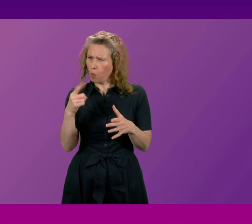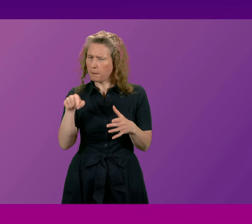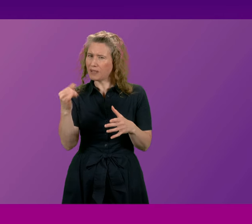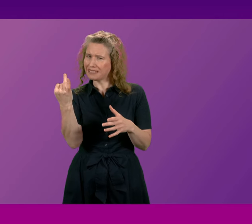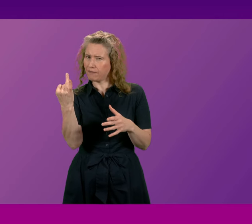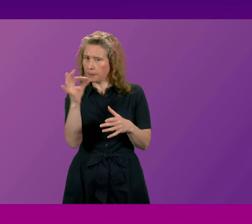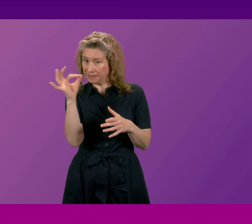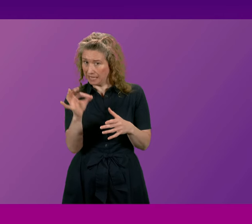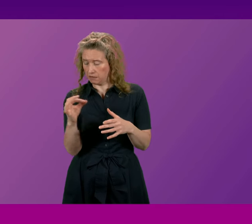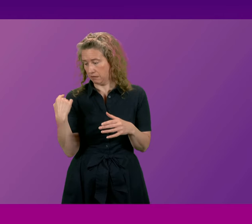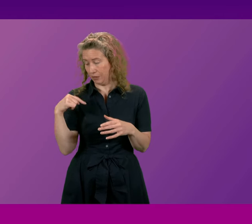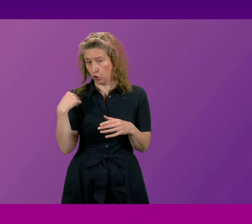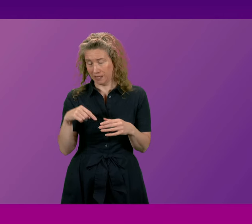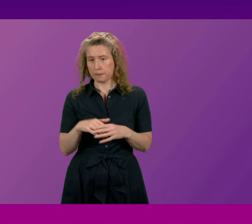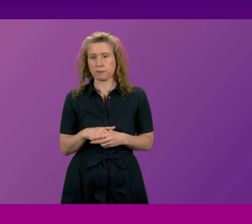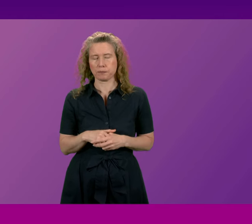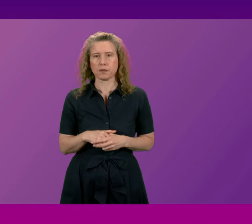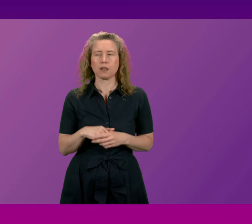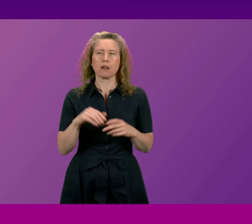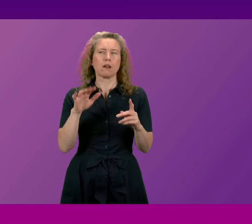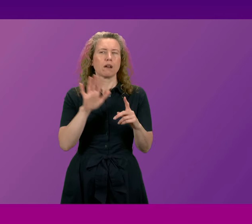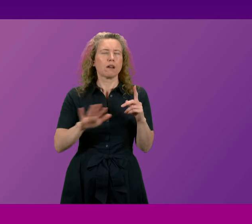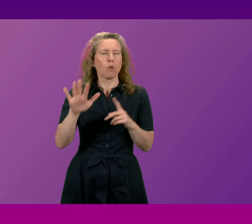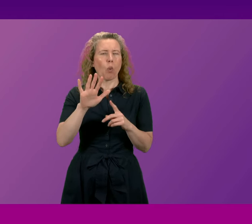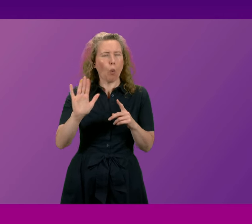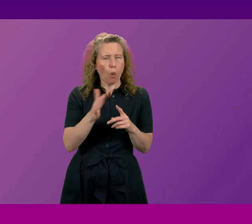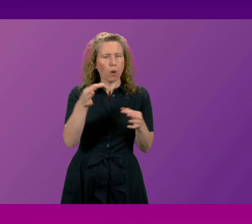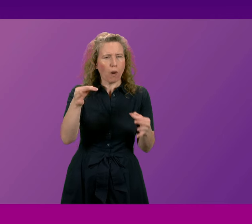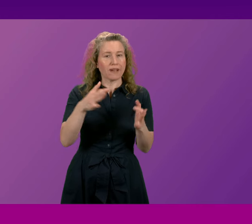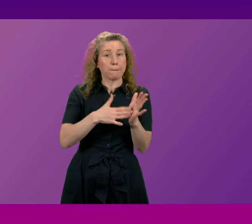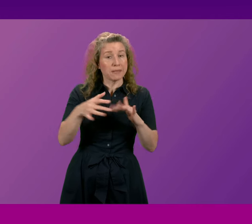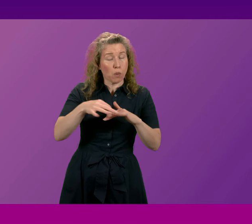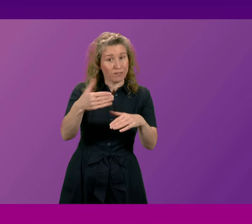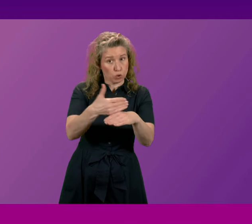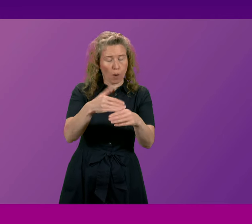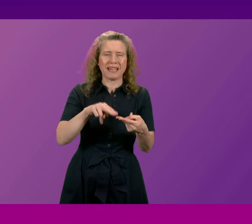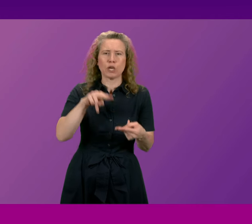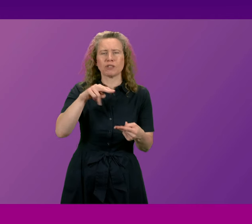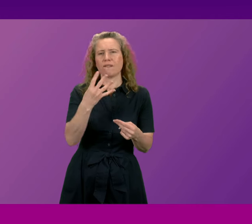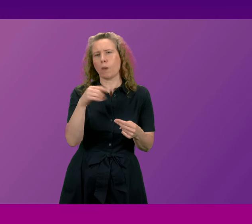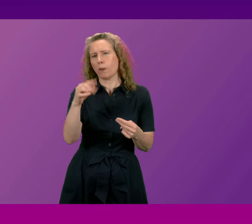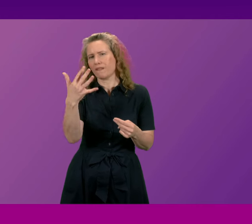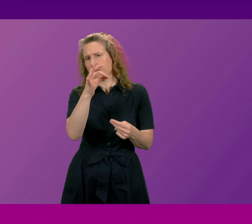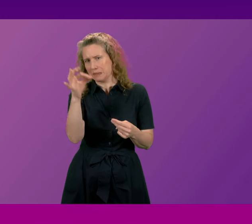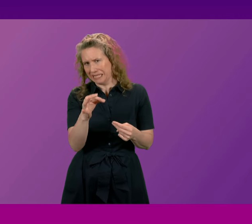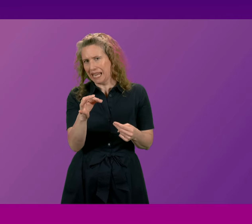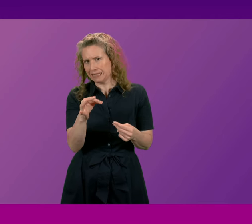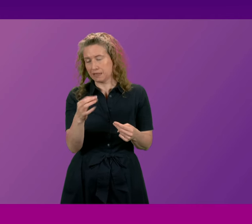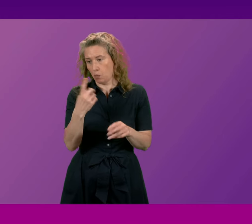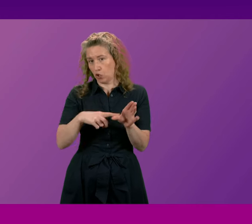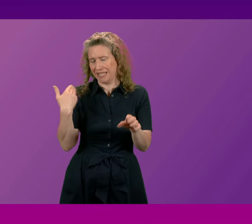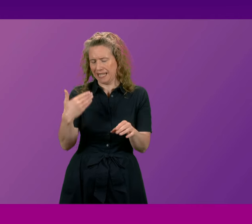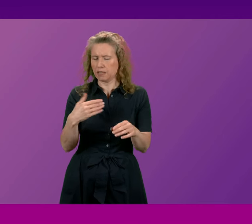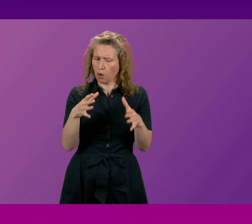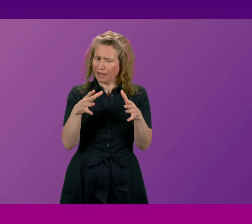.7% in the last year and across qualified midwife jobs there's been an increase of 4.5% in the last year